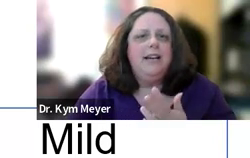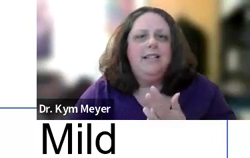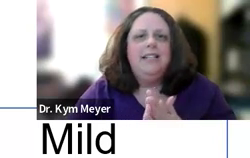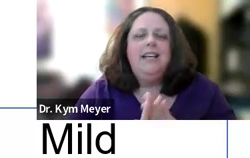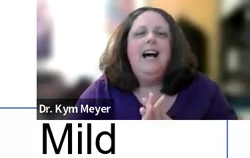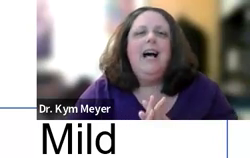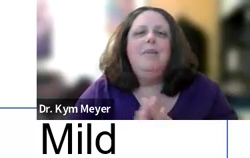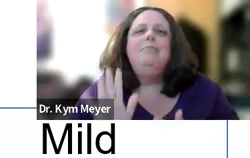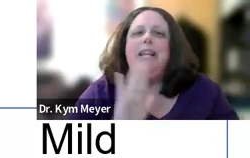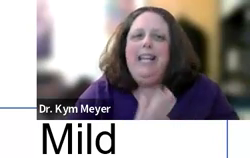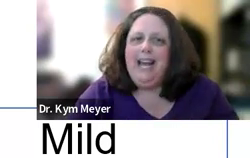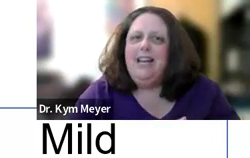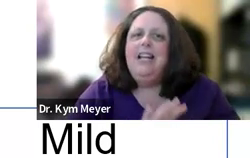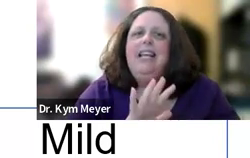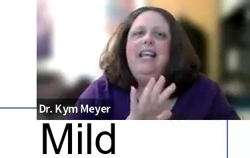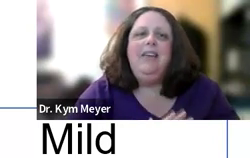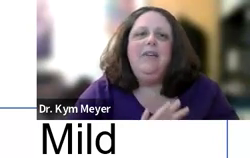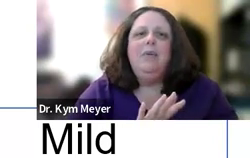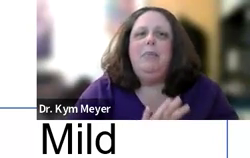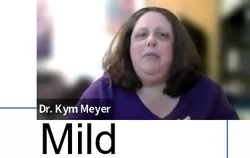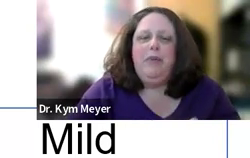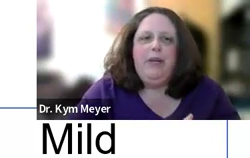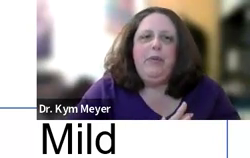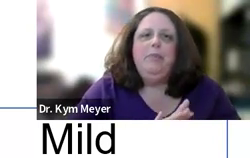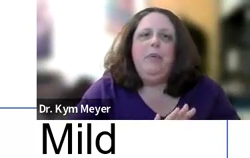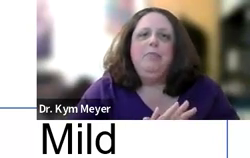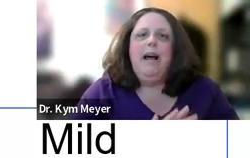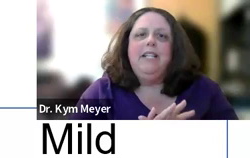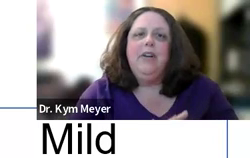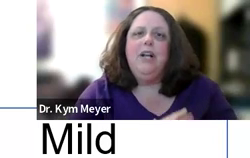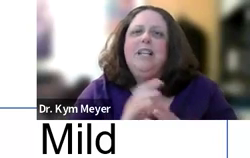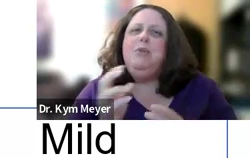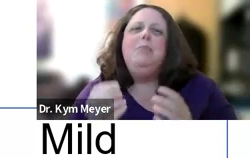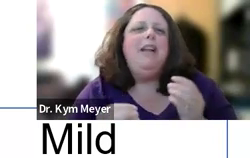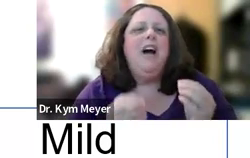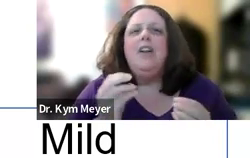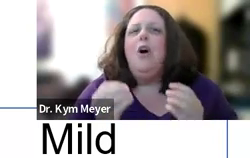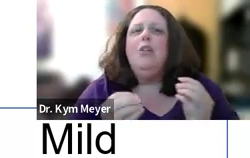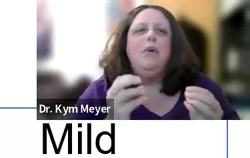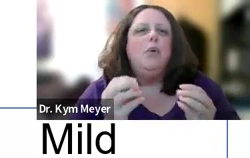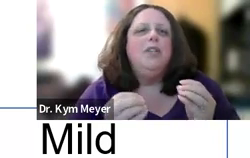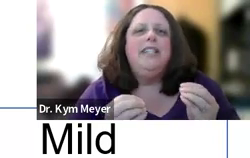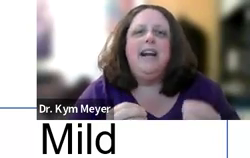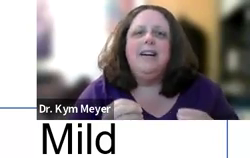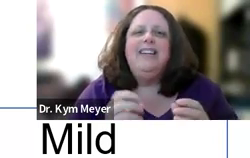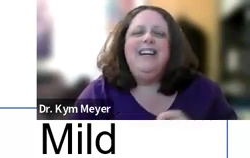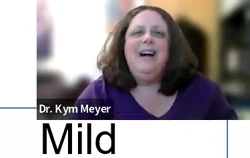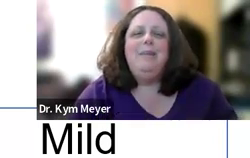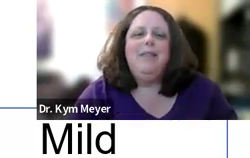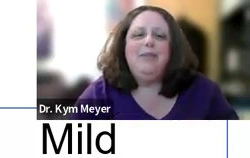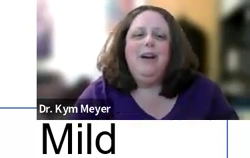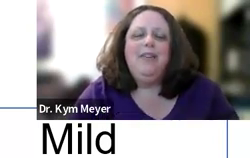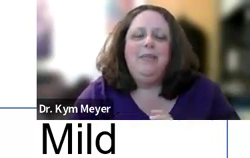understand. But again, even for people with mild hearing loss, you might have caught all of the words there